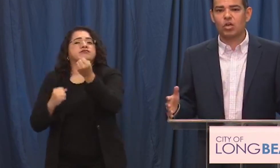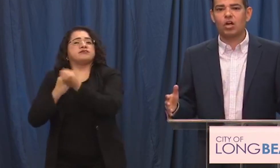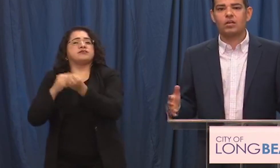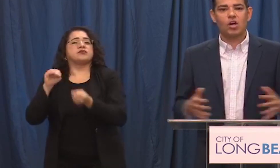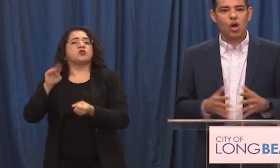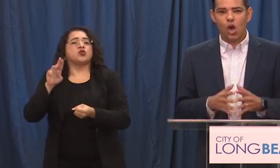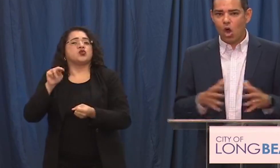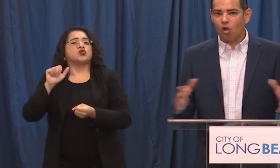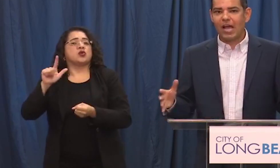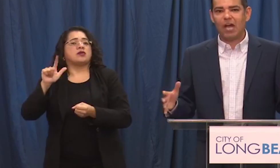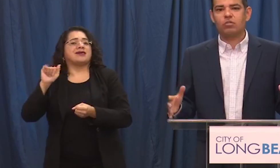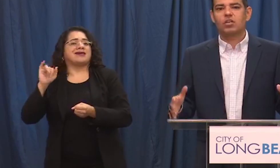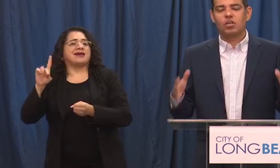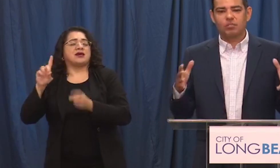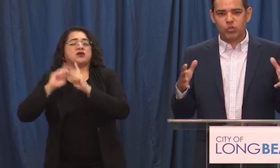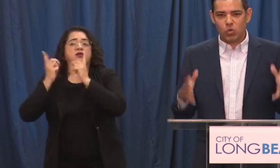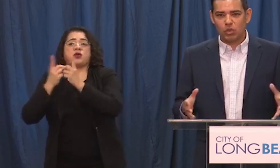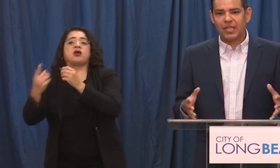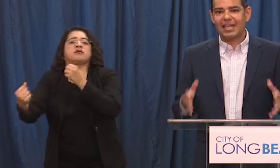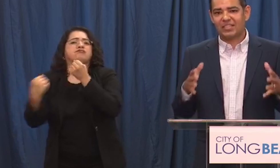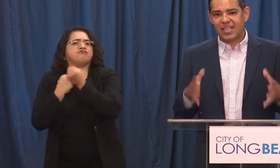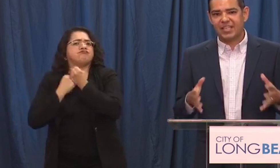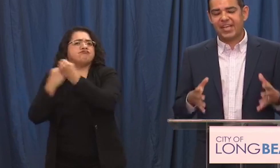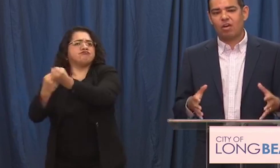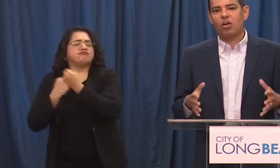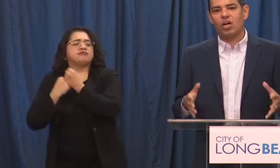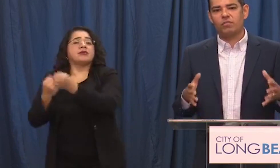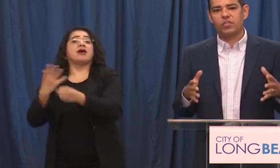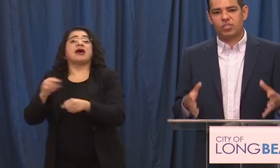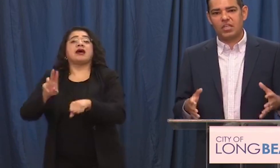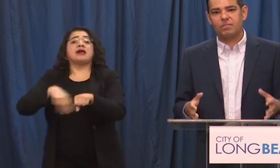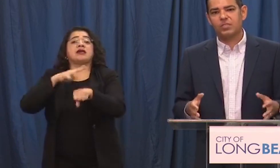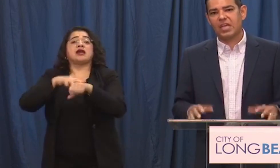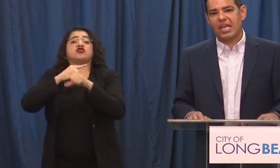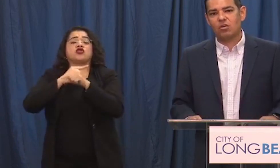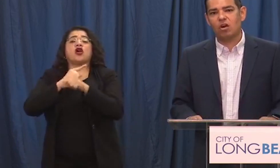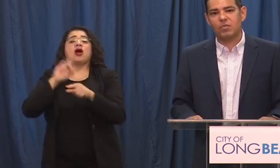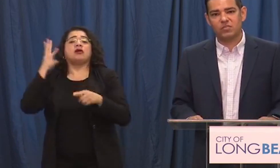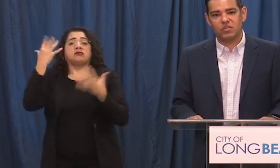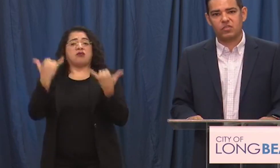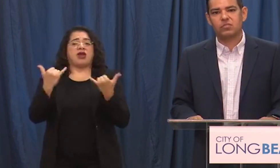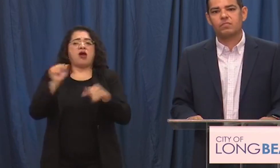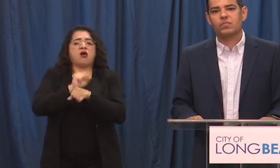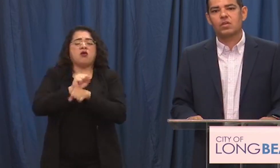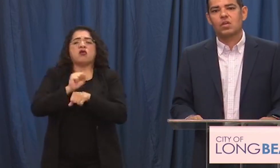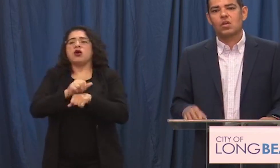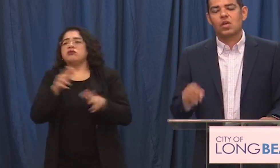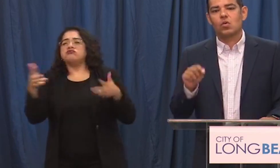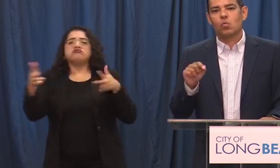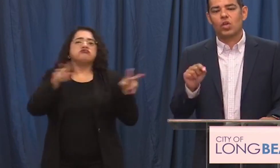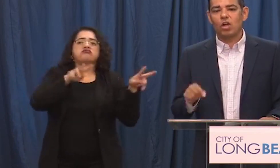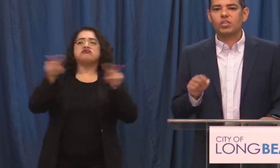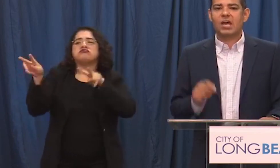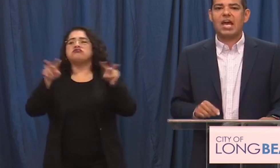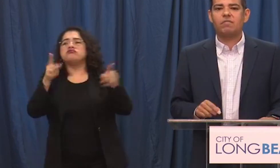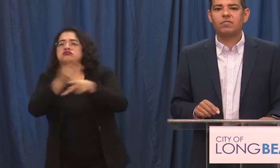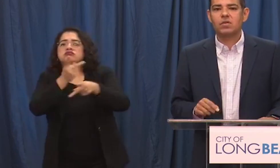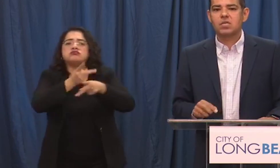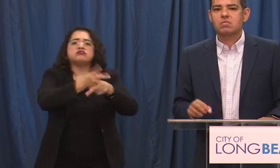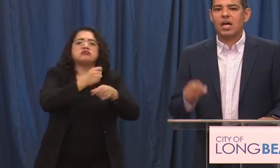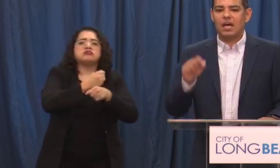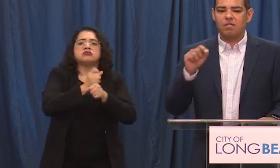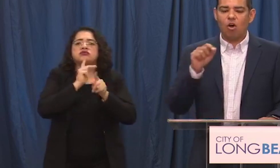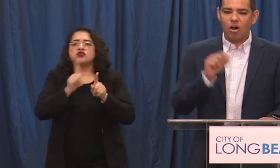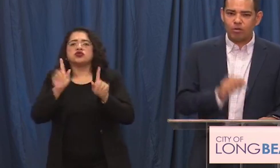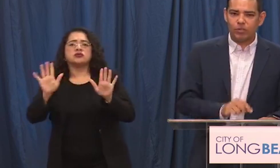the National Guard all out patrolling and taking care of the city and our businesses. We also have